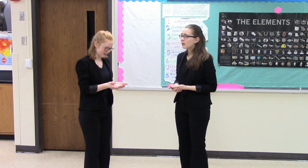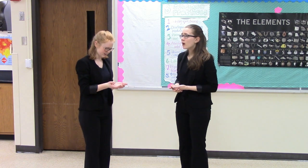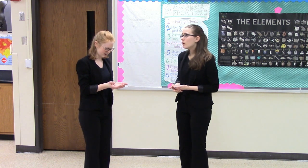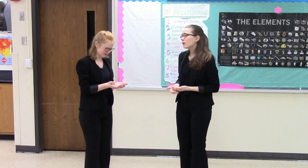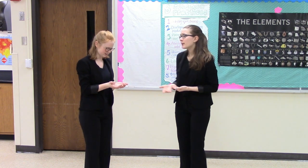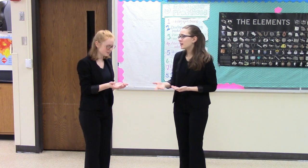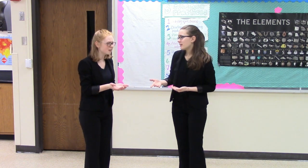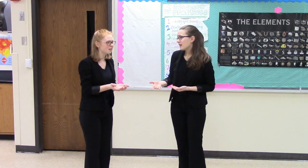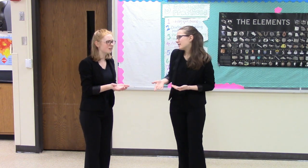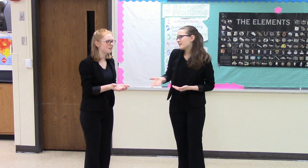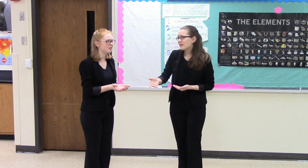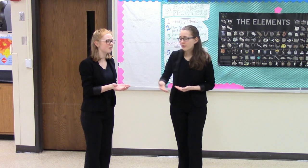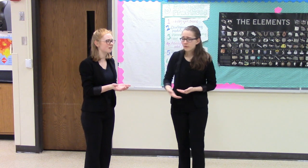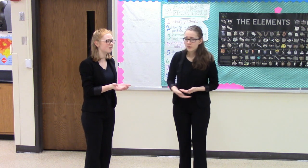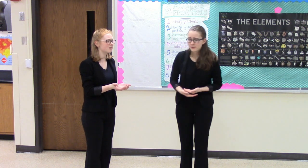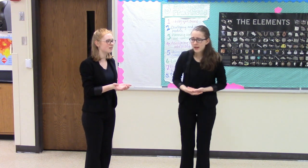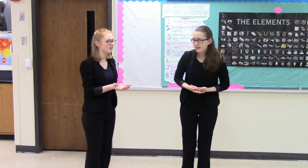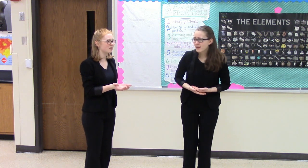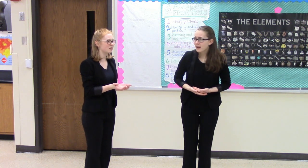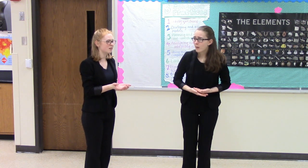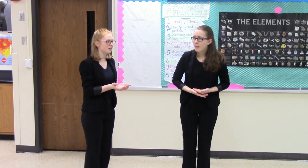Well, I mean, it's different from day to day, Mom.